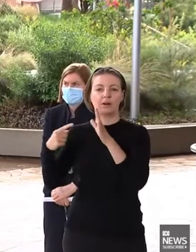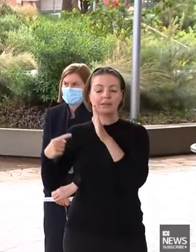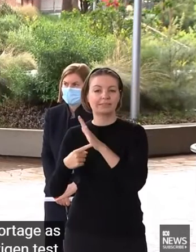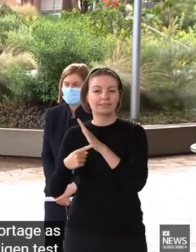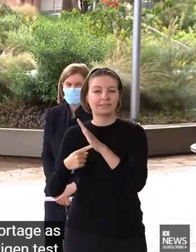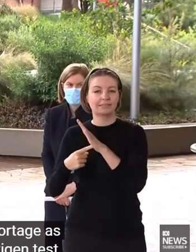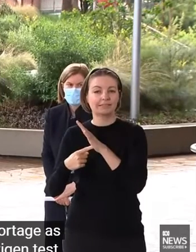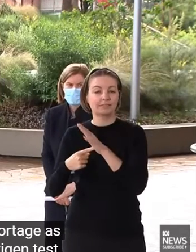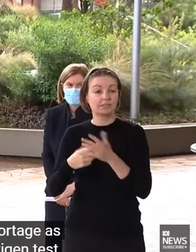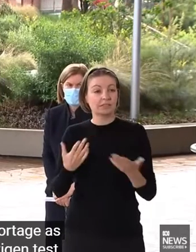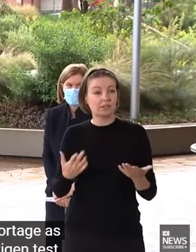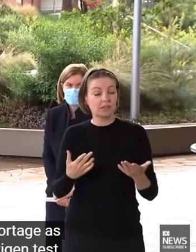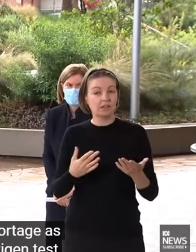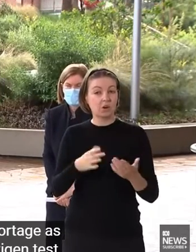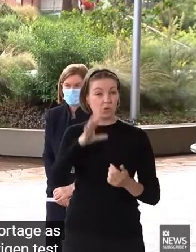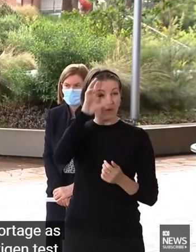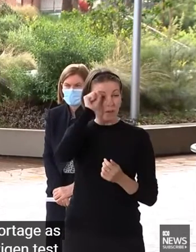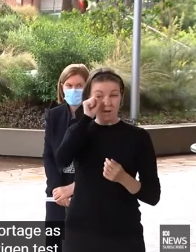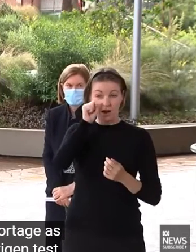in those states.